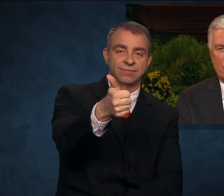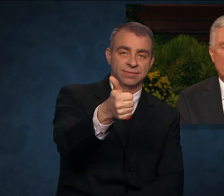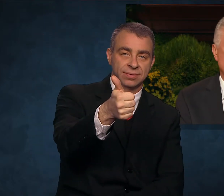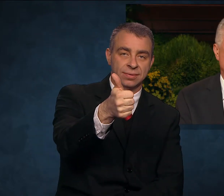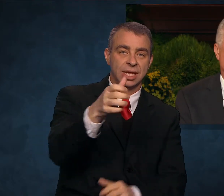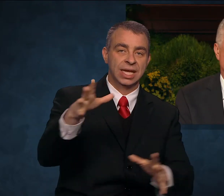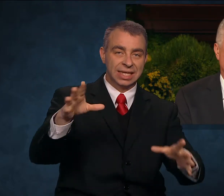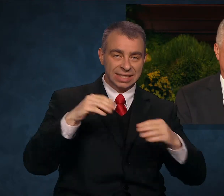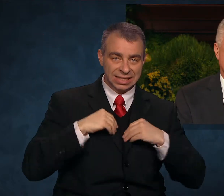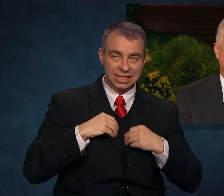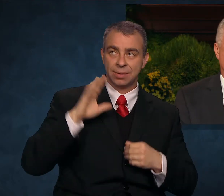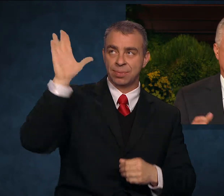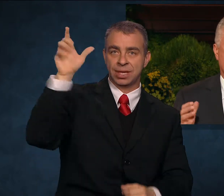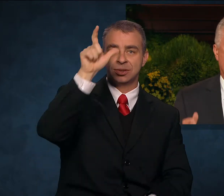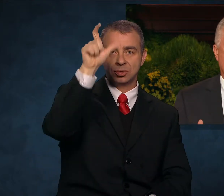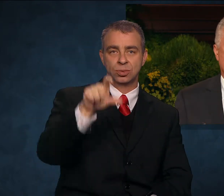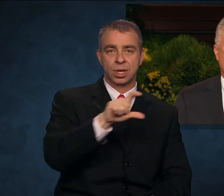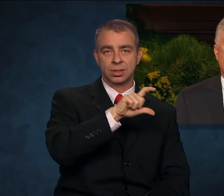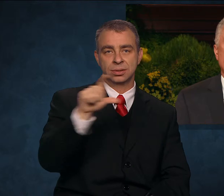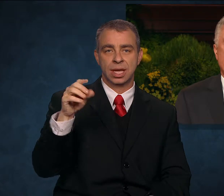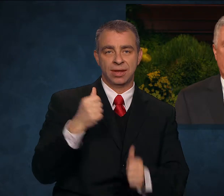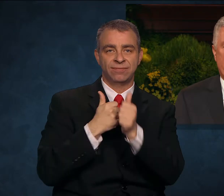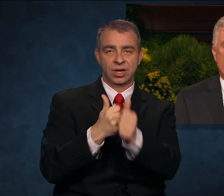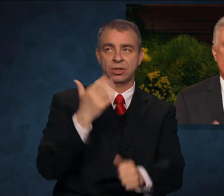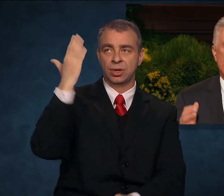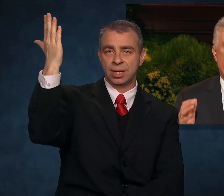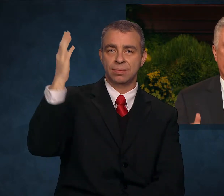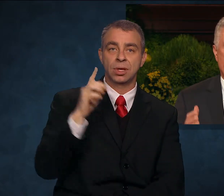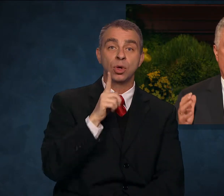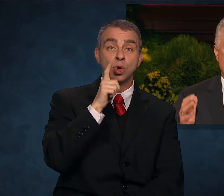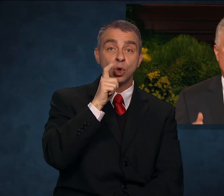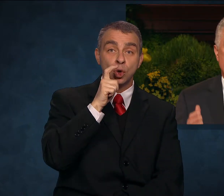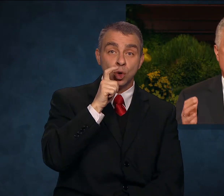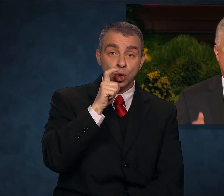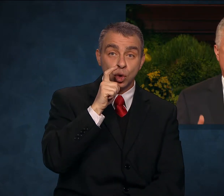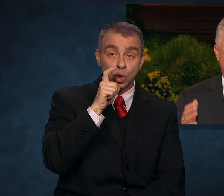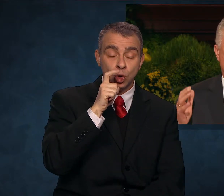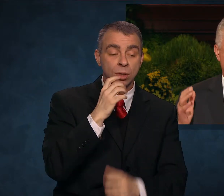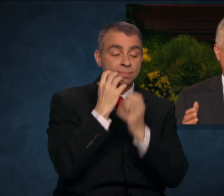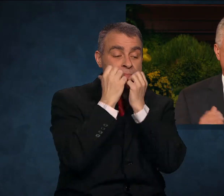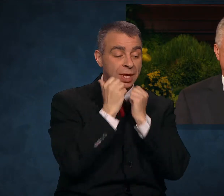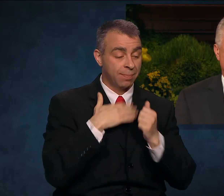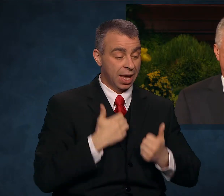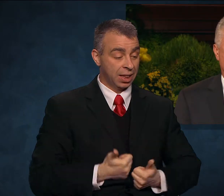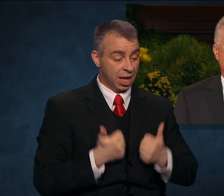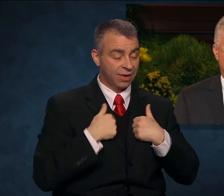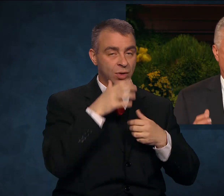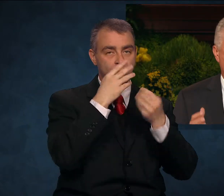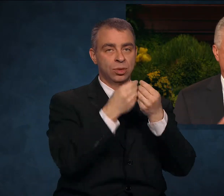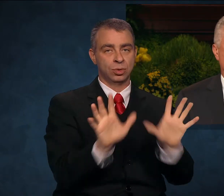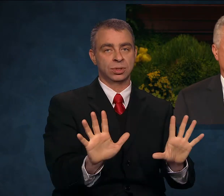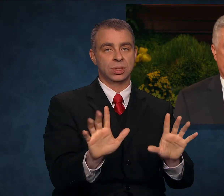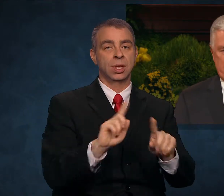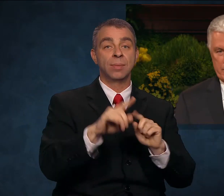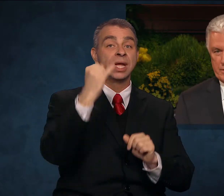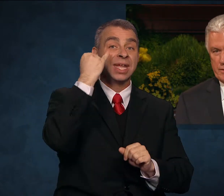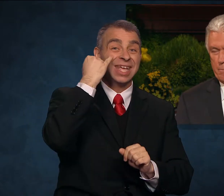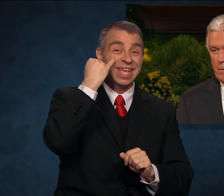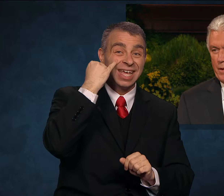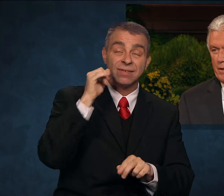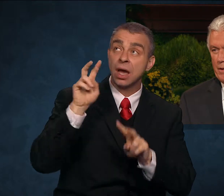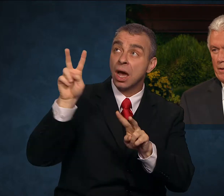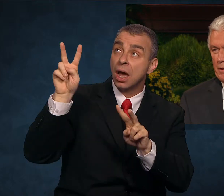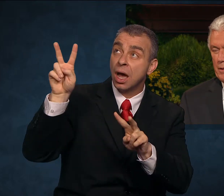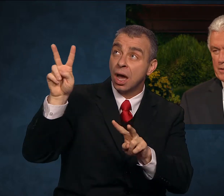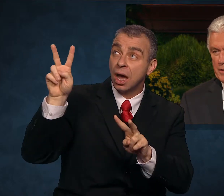For whosoever will save his life shall lose it. But whosoever shall lose his life for my sake and the gospel's,